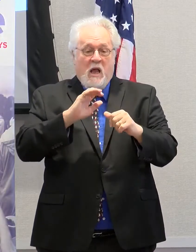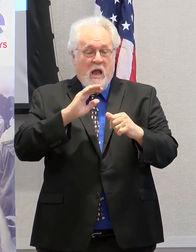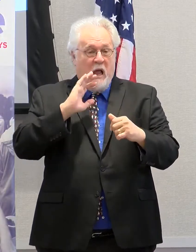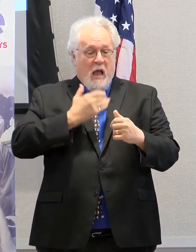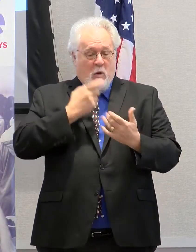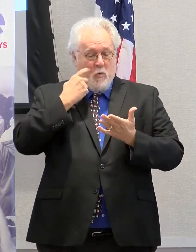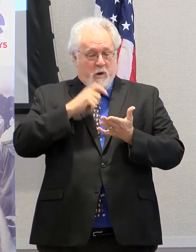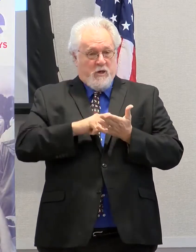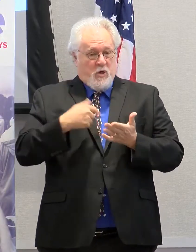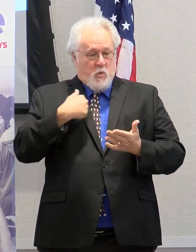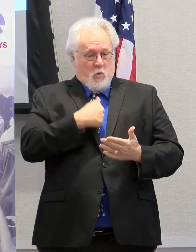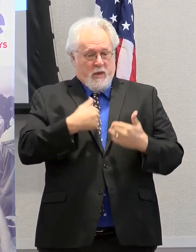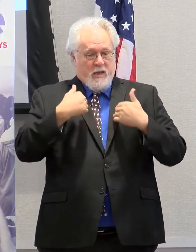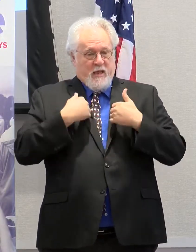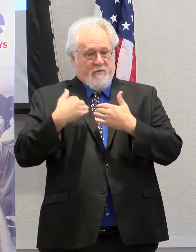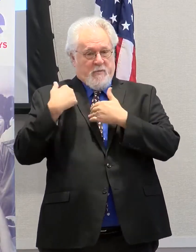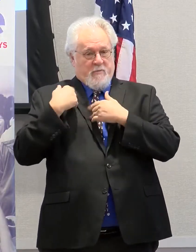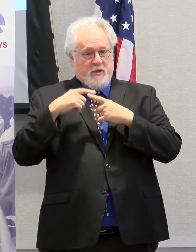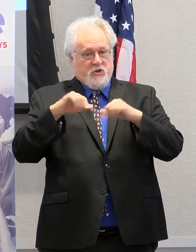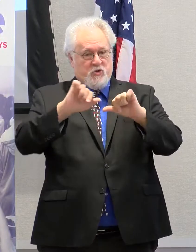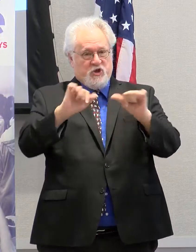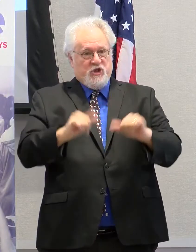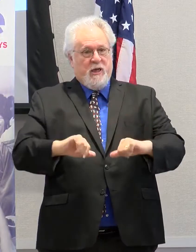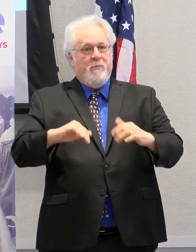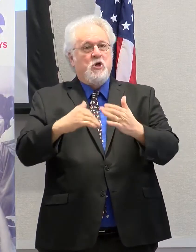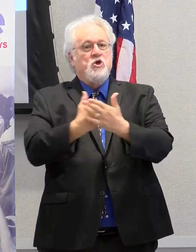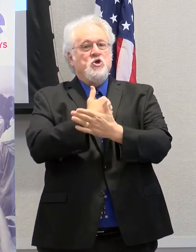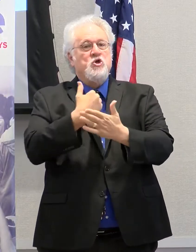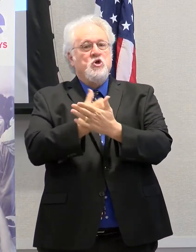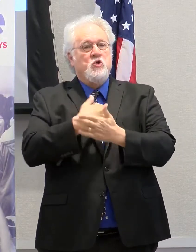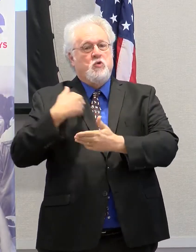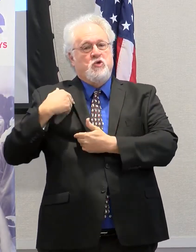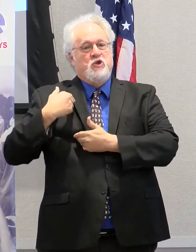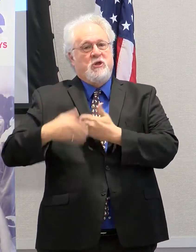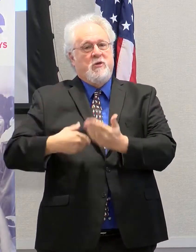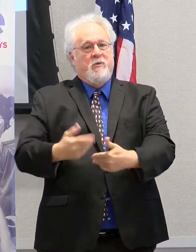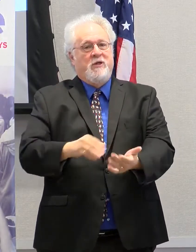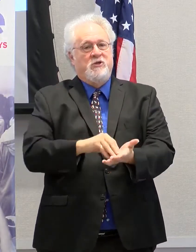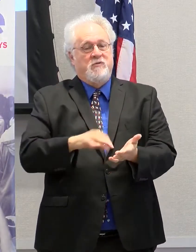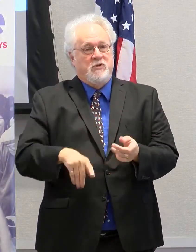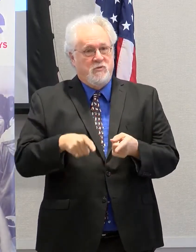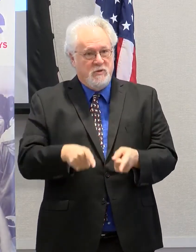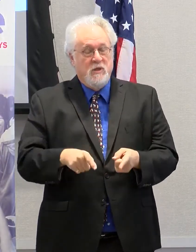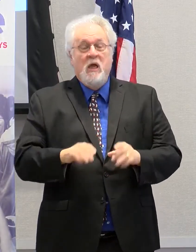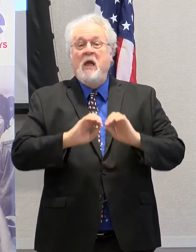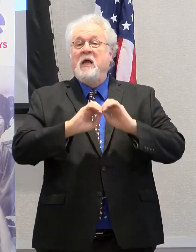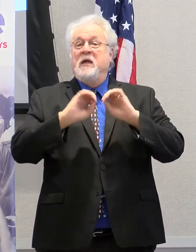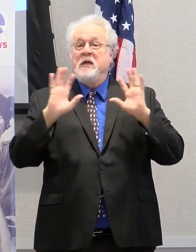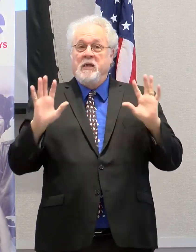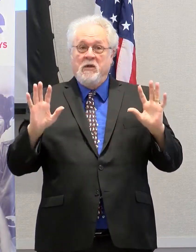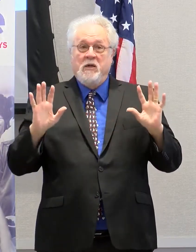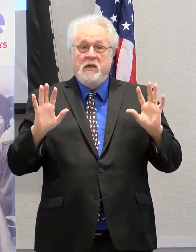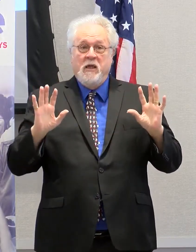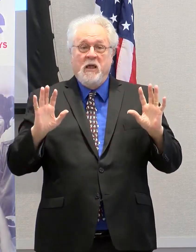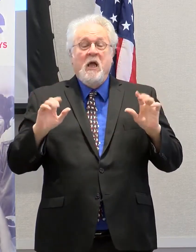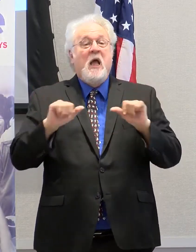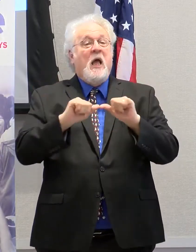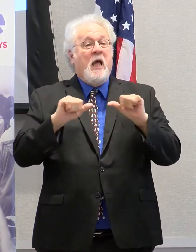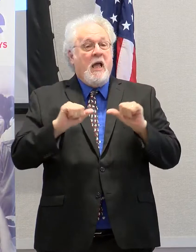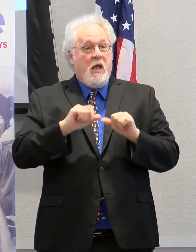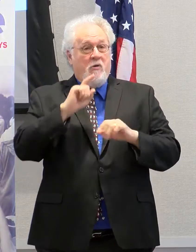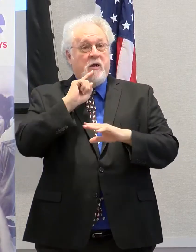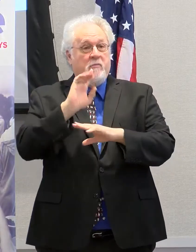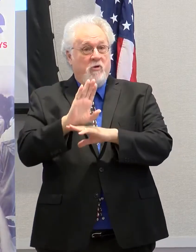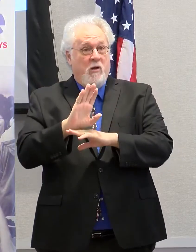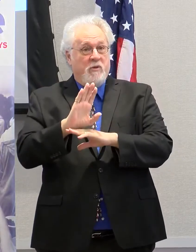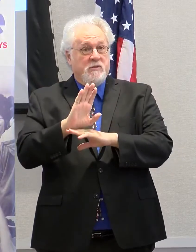responsibility of shaping a new generation of students. And clearly, the Area Promise, if